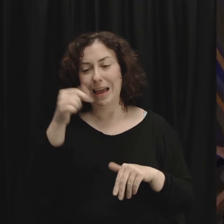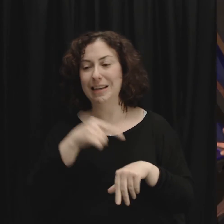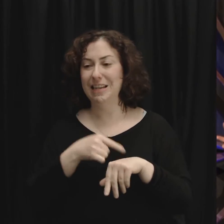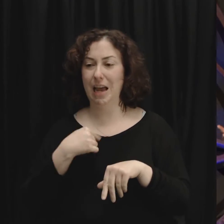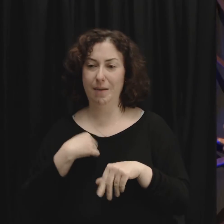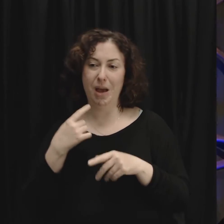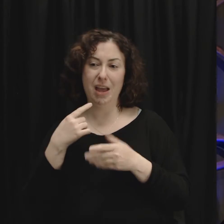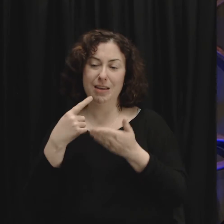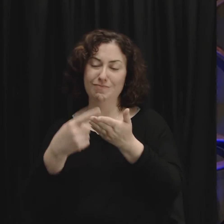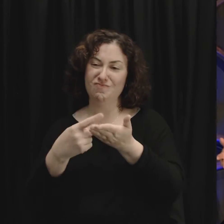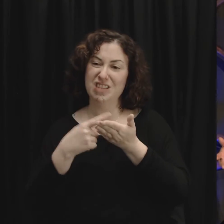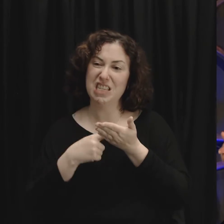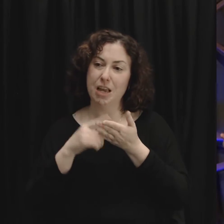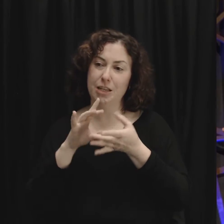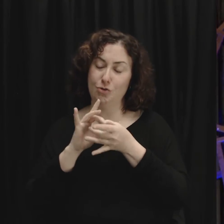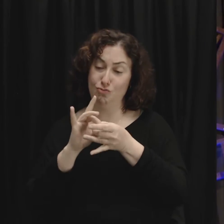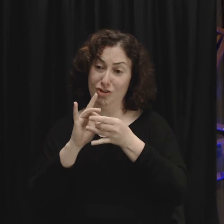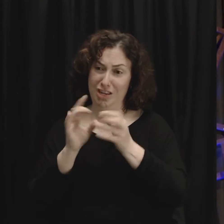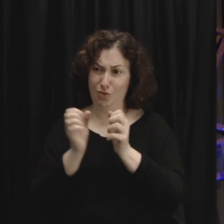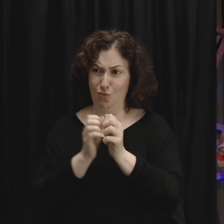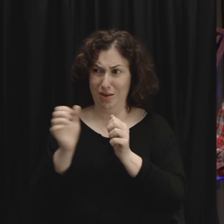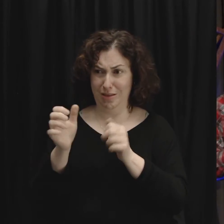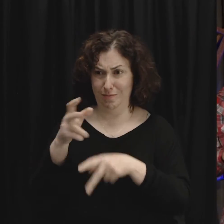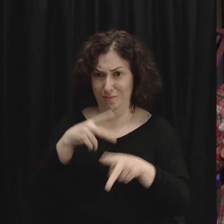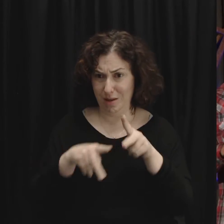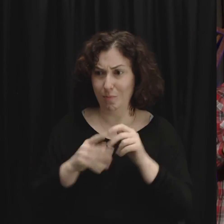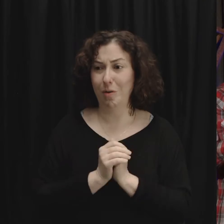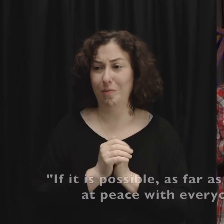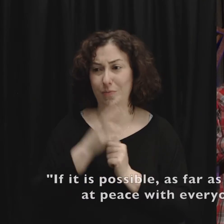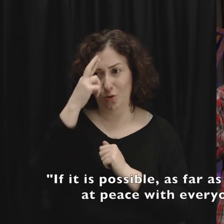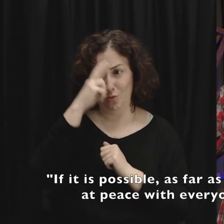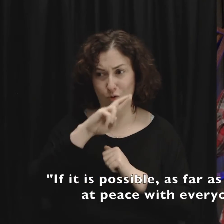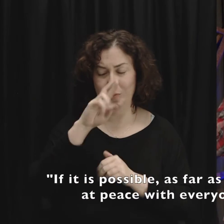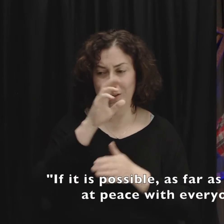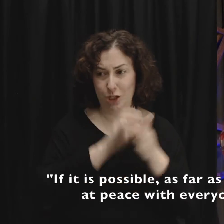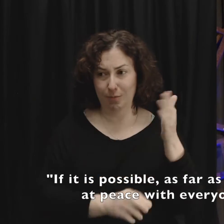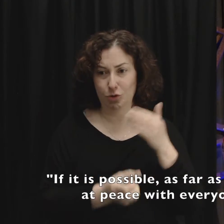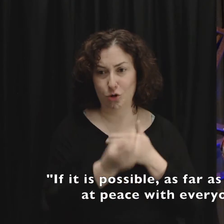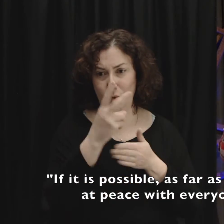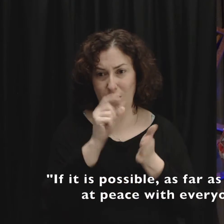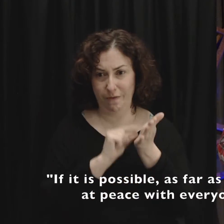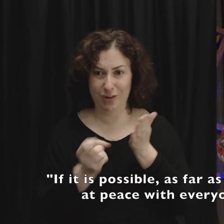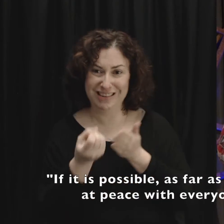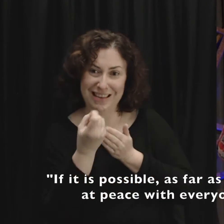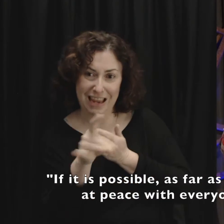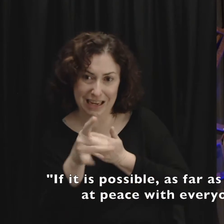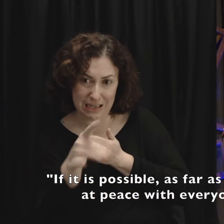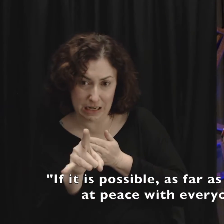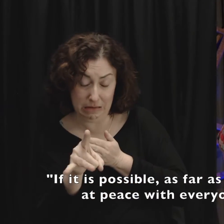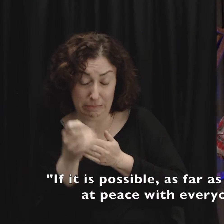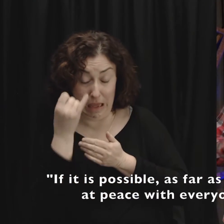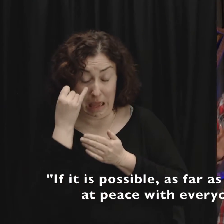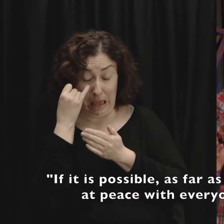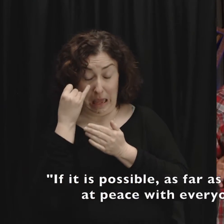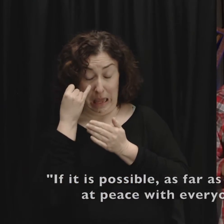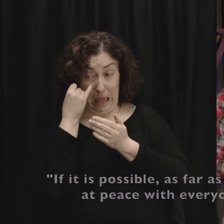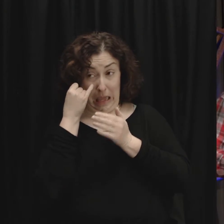here's here's a verse that i reach for romans 12 18 says this if it is possible and i love that phrase